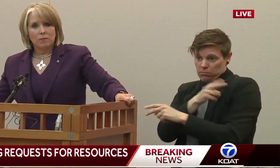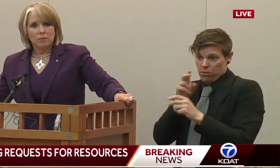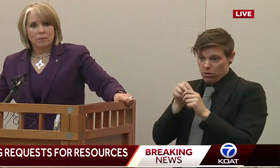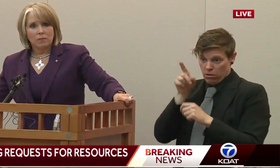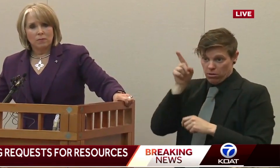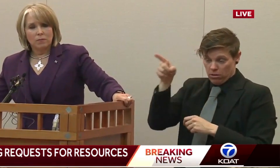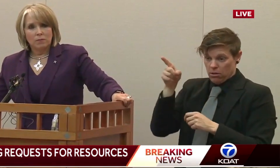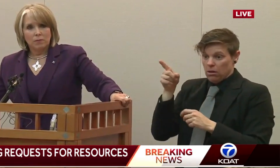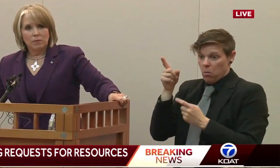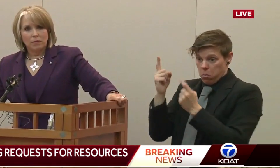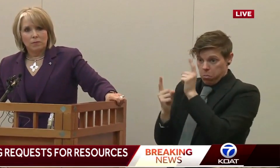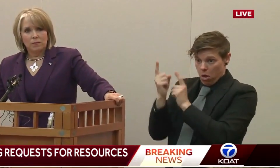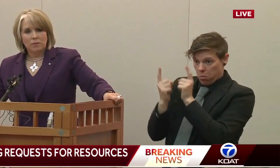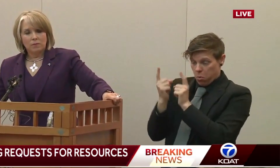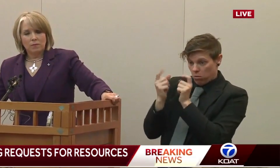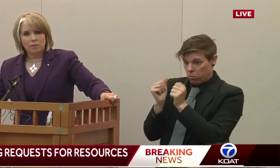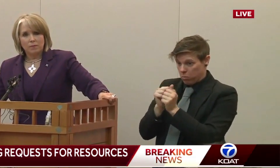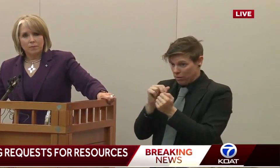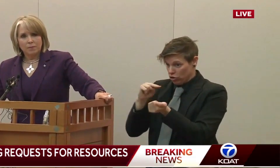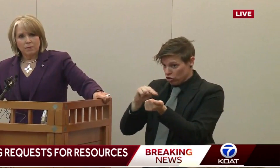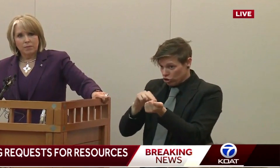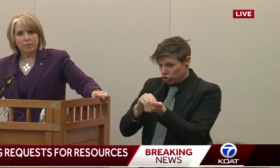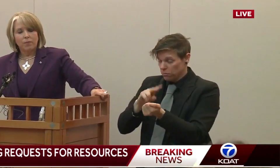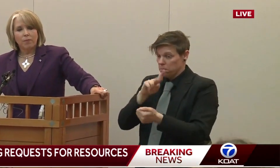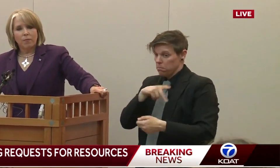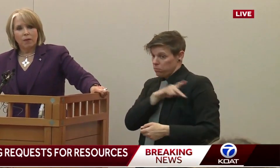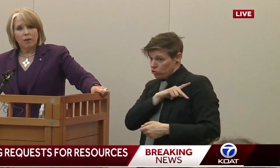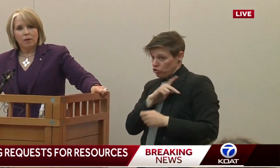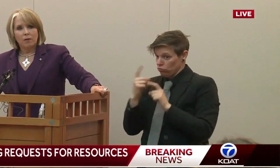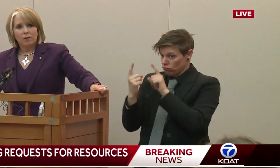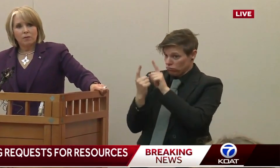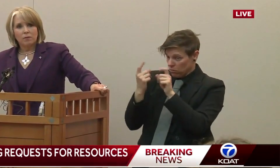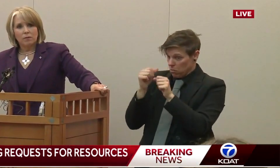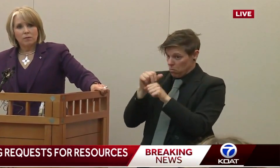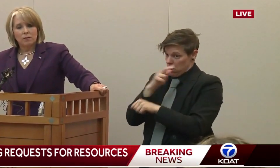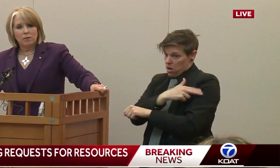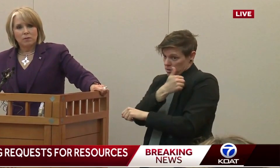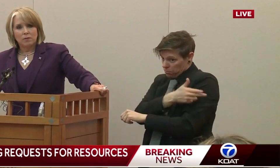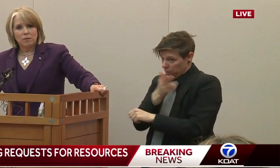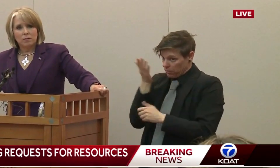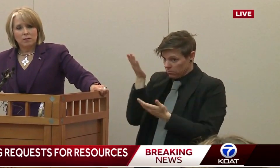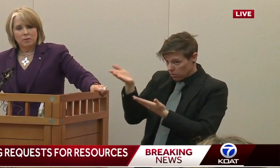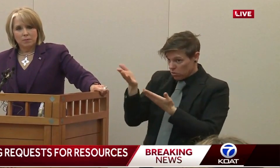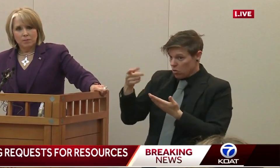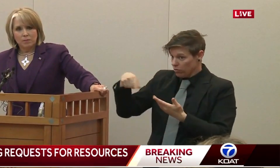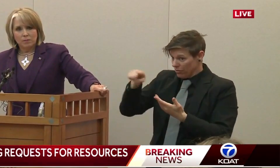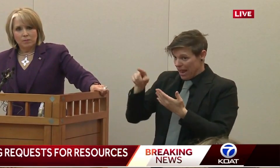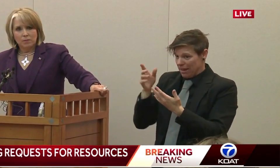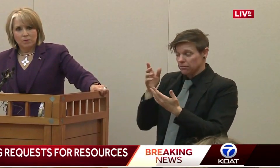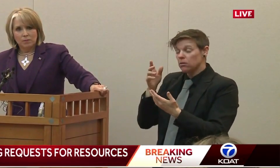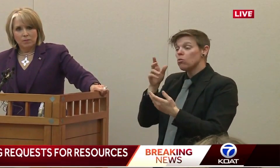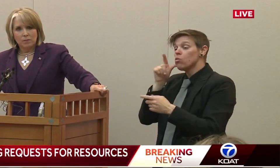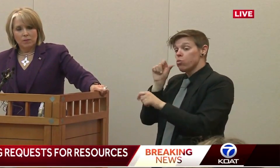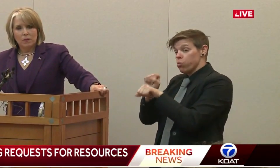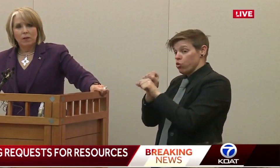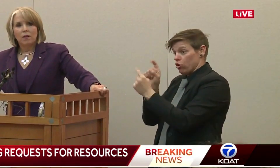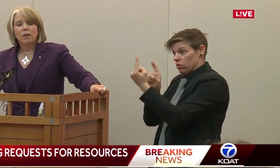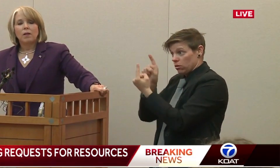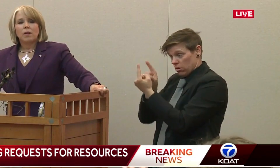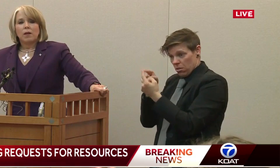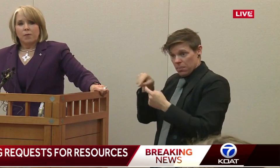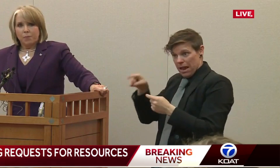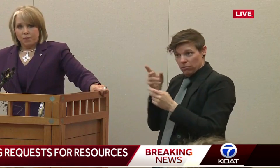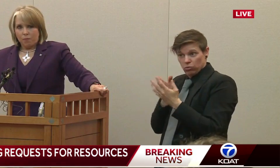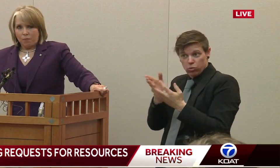right now? Do they have a personal nurse? And for the people who are working with them in the hospital, are they undergoing some sort of self-quarantine in the